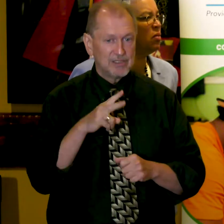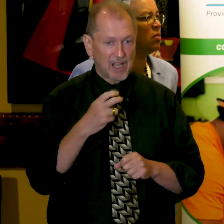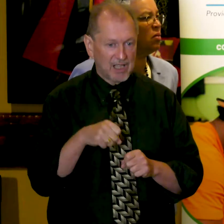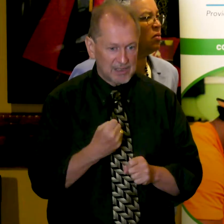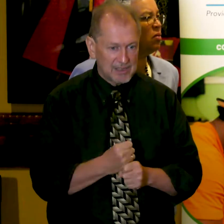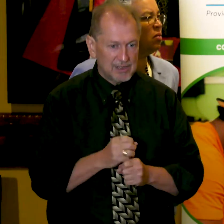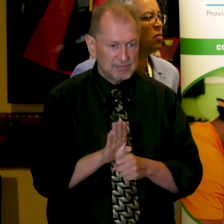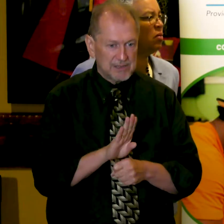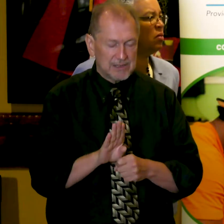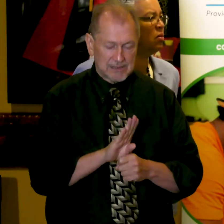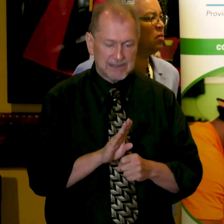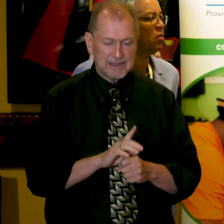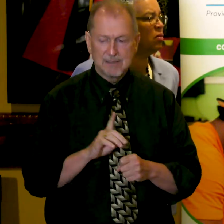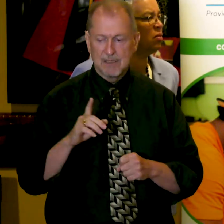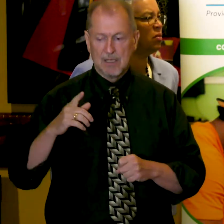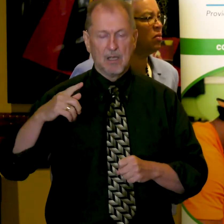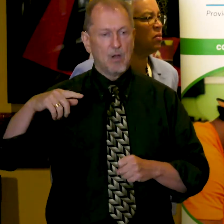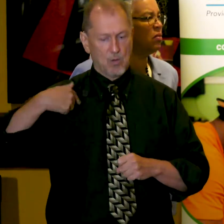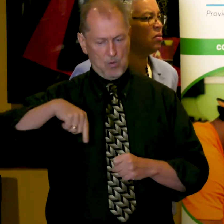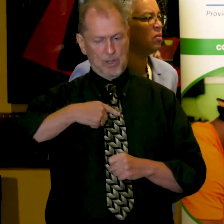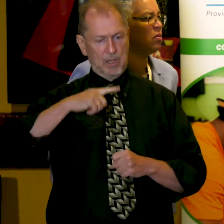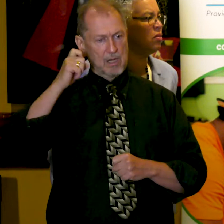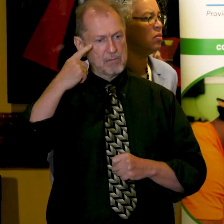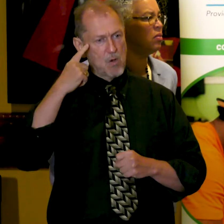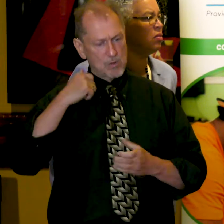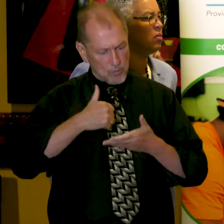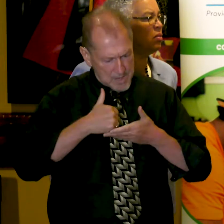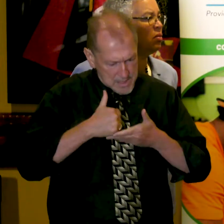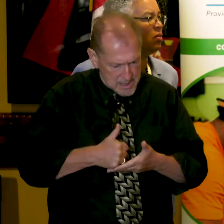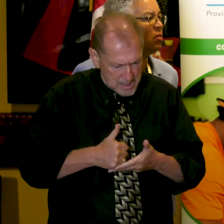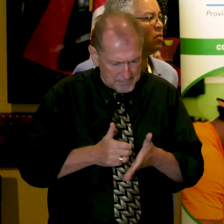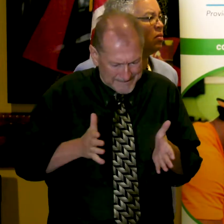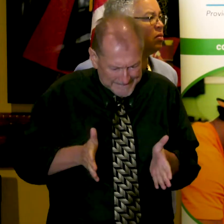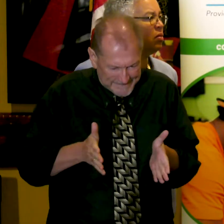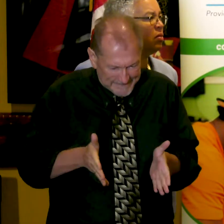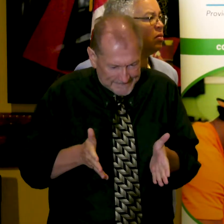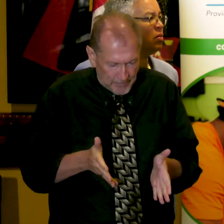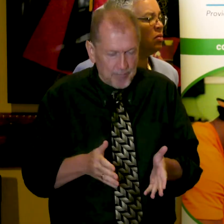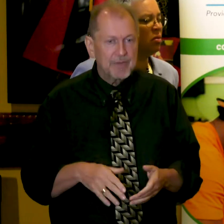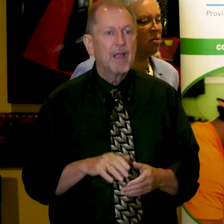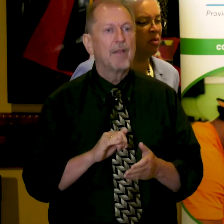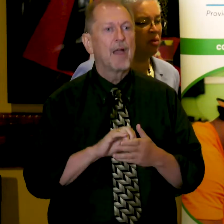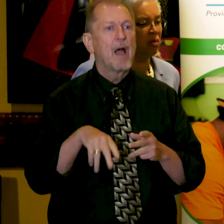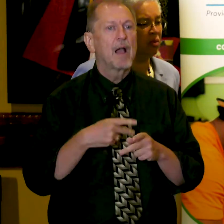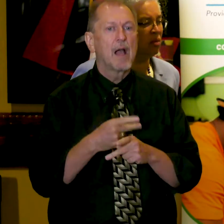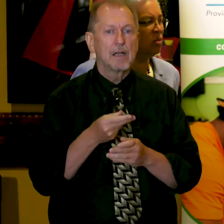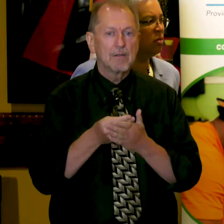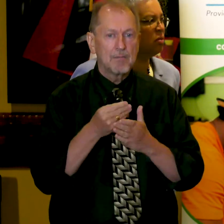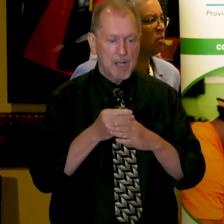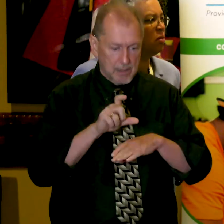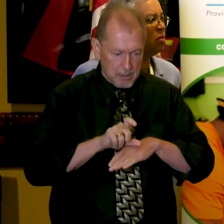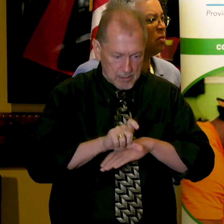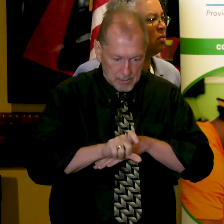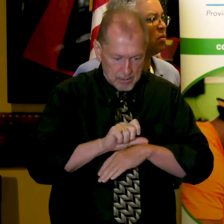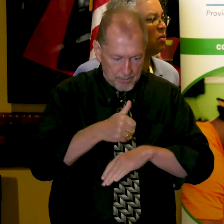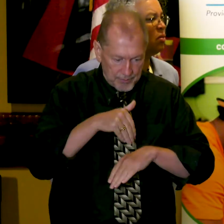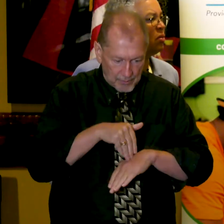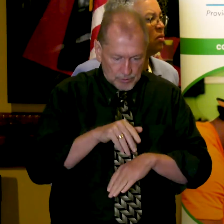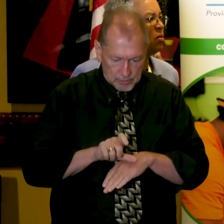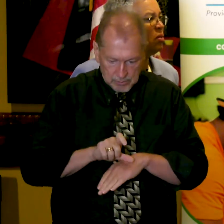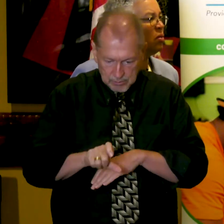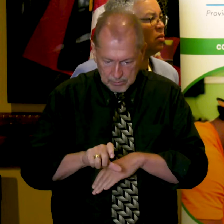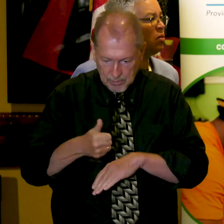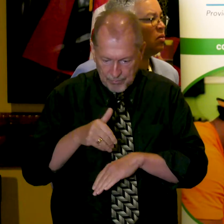we had to be there and help them. And grants like this are very, very important to make it happen.